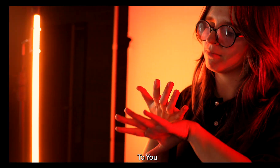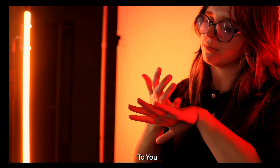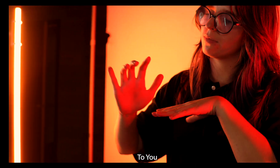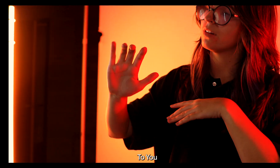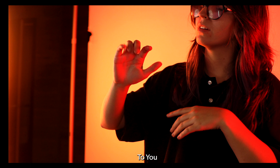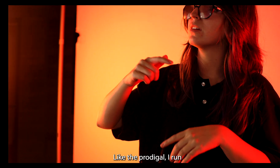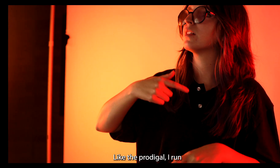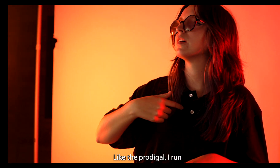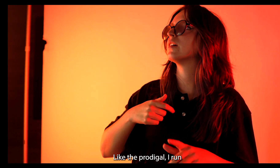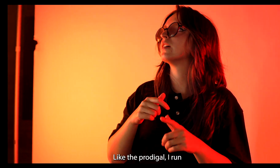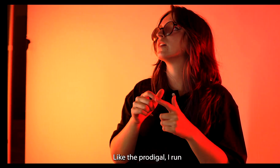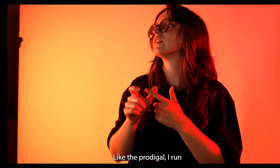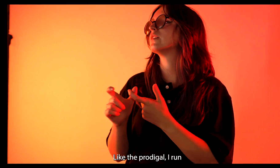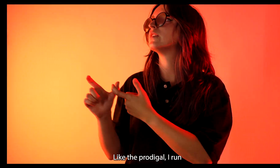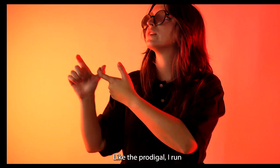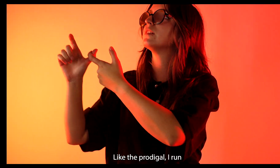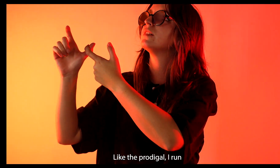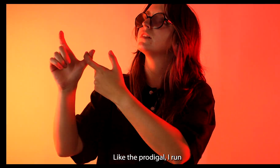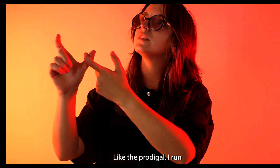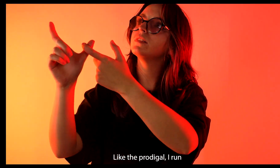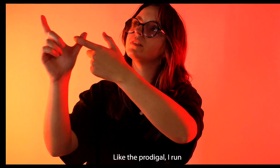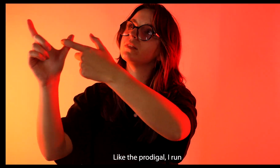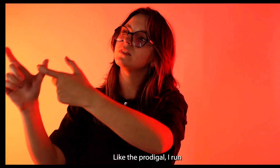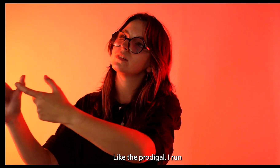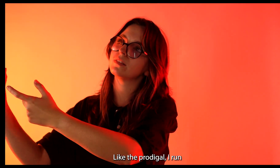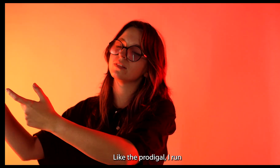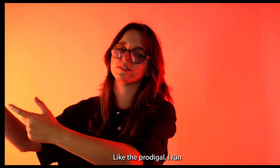Like the prodigal I run